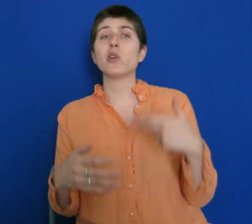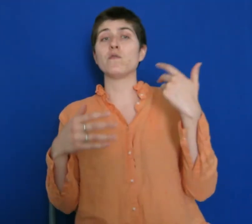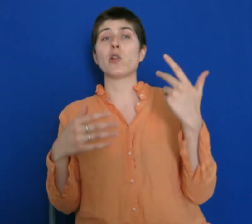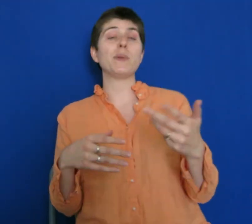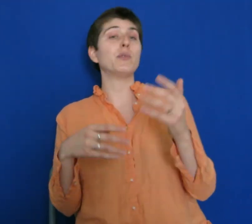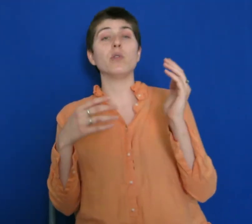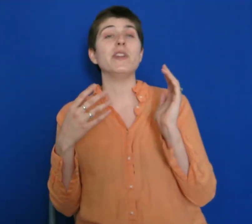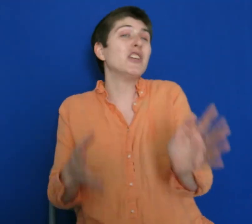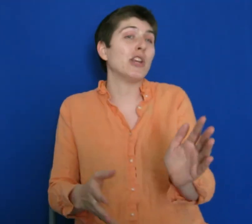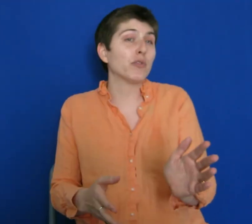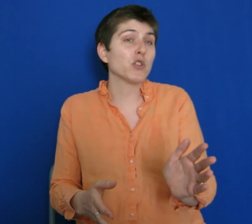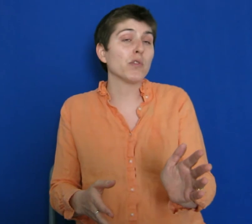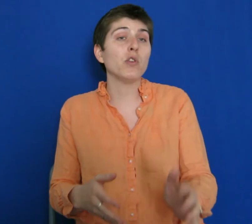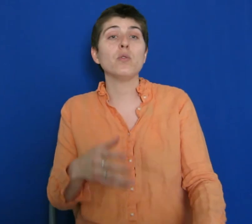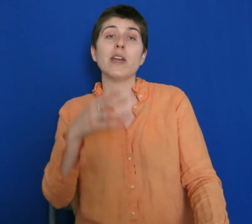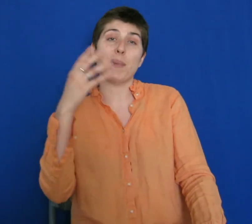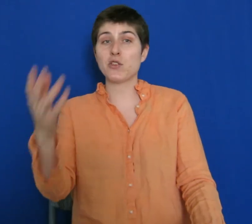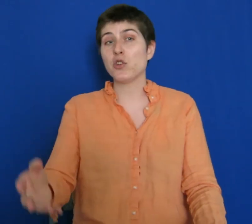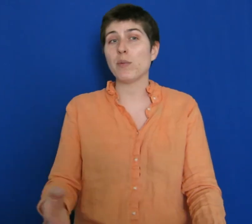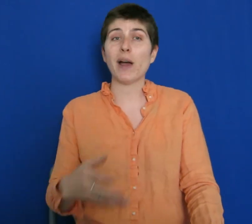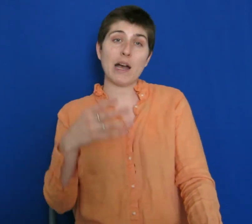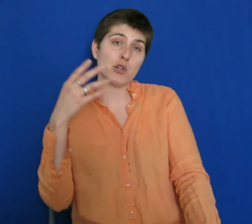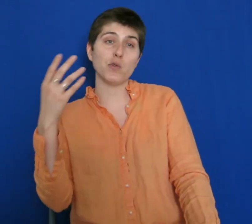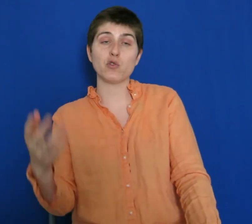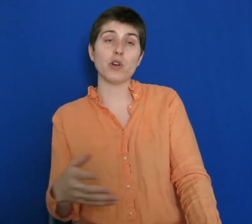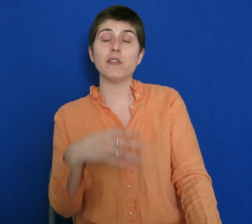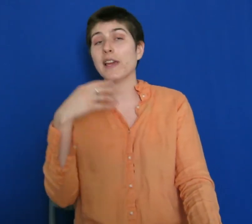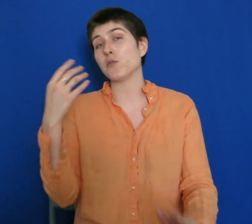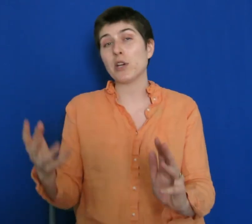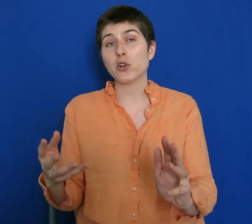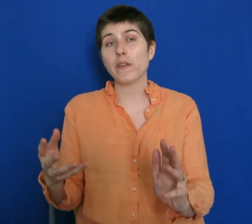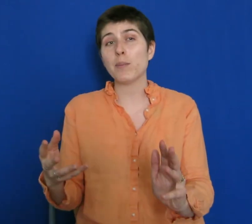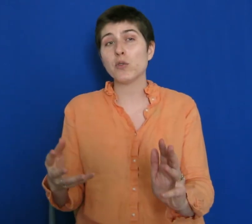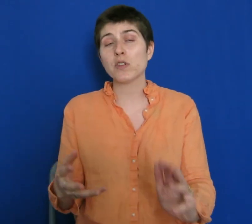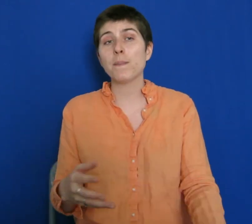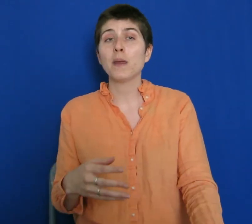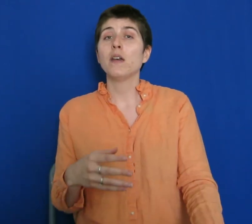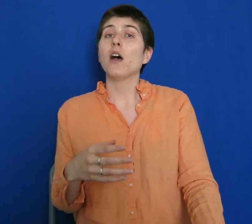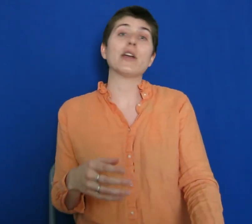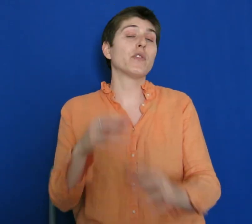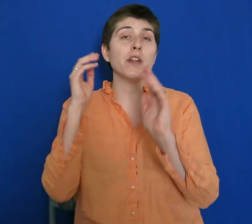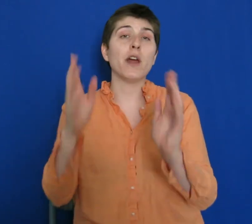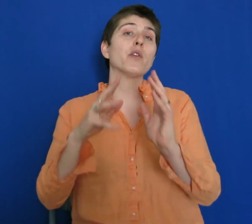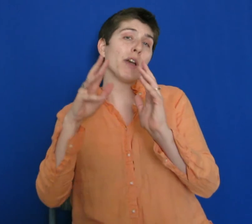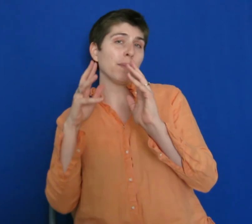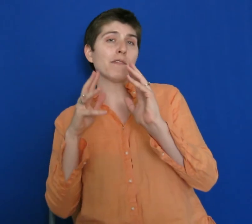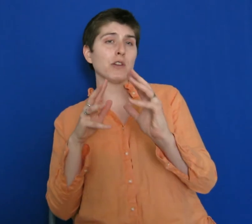you can follow people who have niche interests with you and message them about how much you enjoyed the latest picture that they posted. Okay, so then another way to make friends